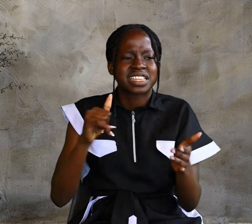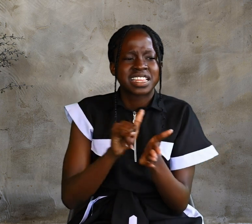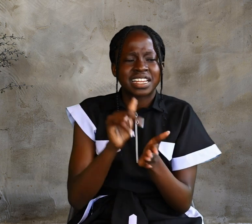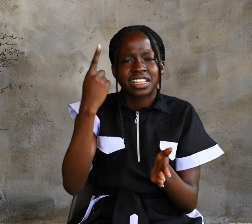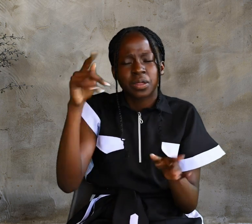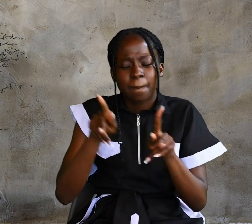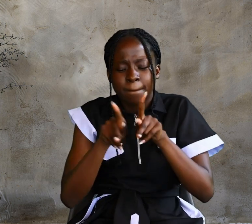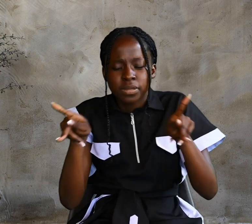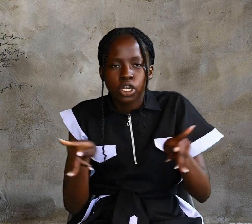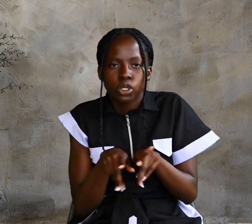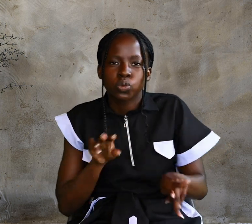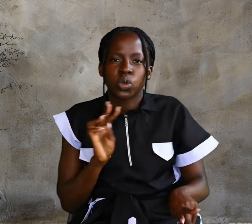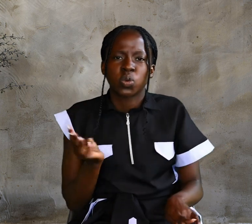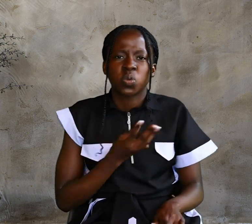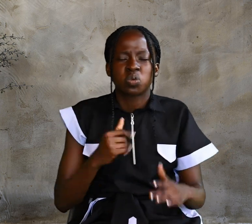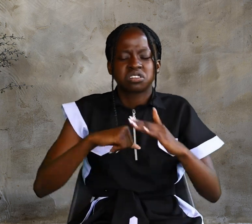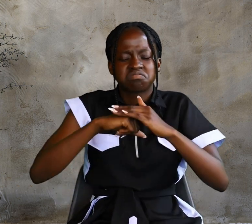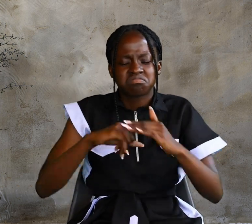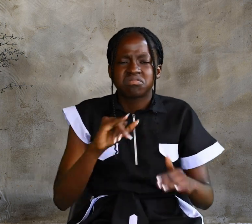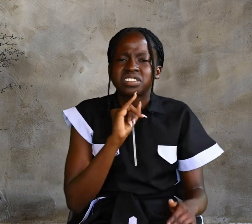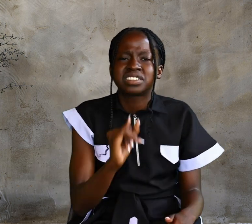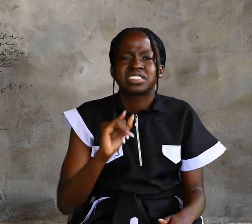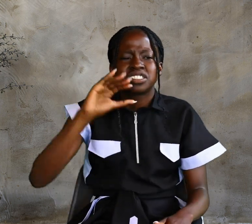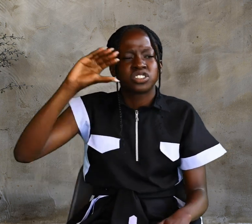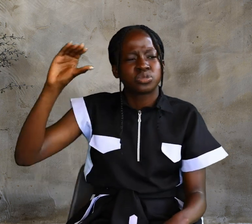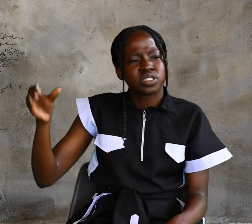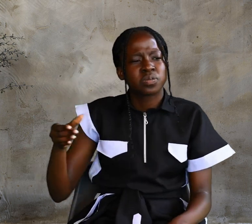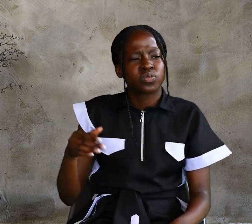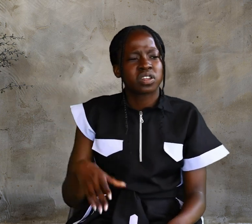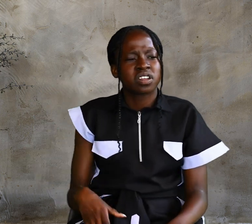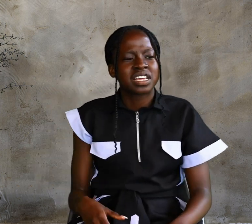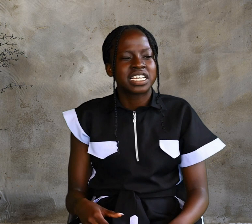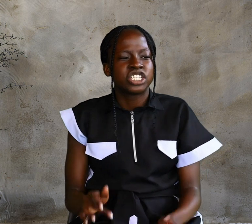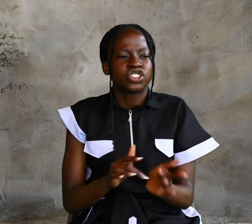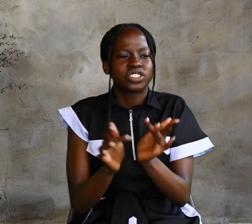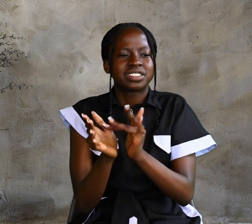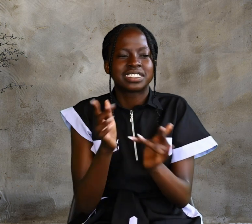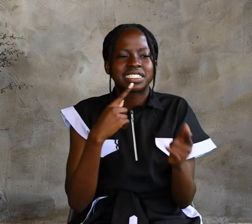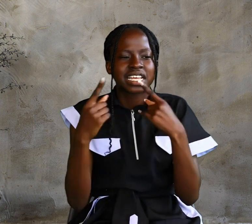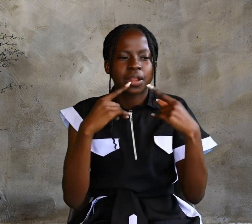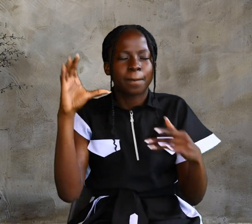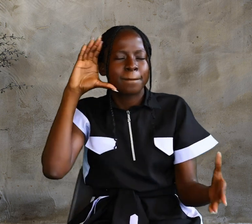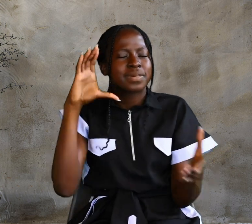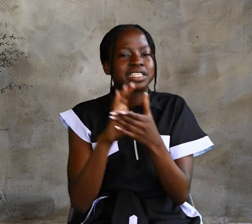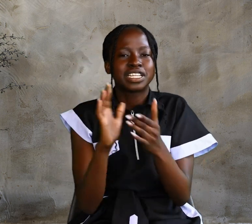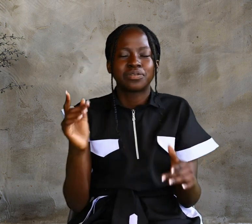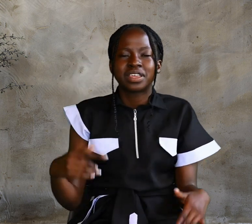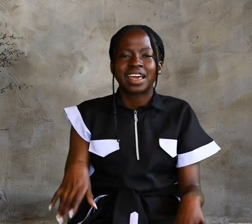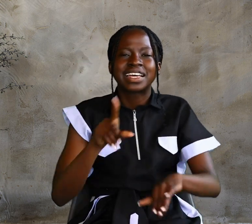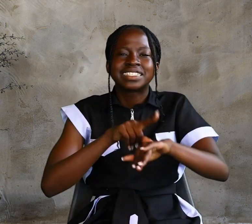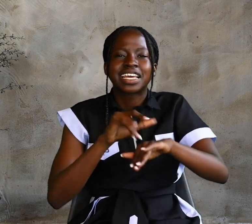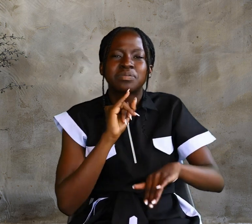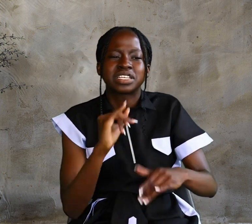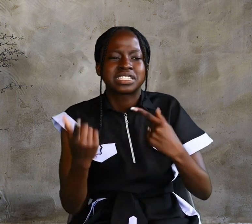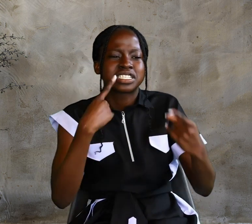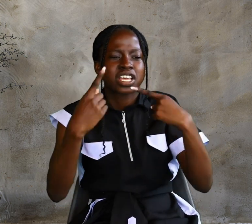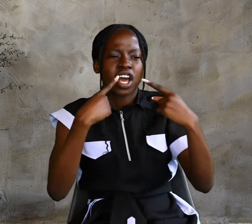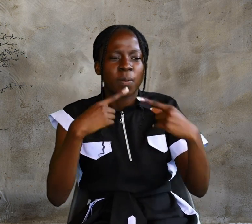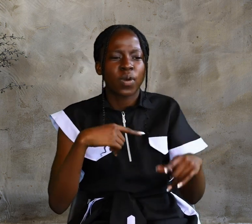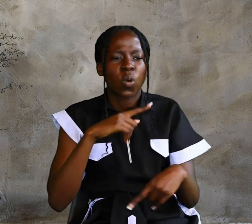Woman, Jesus replied, Believe me, Believe time is coming when you